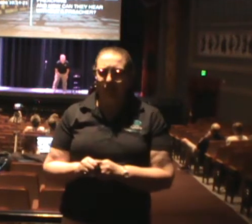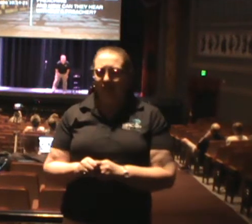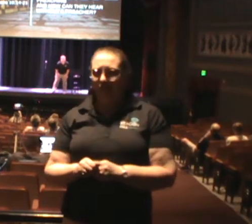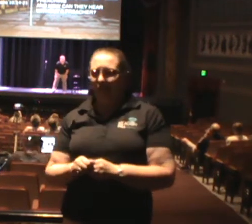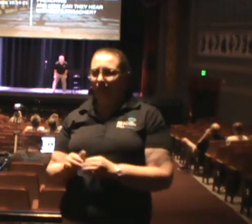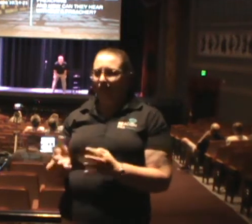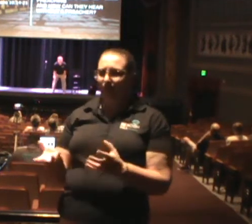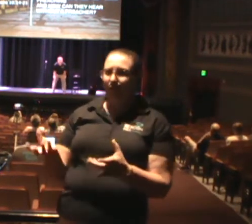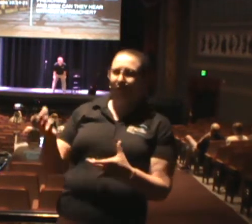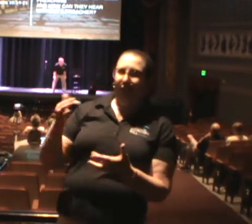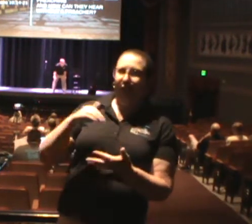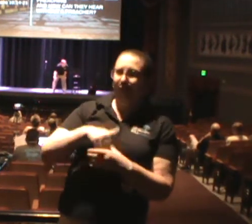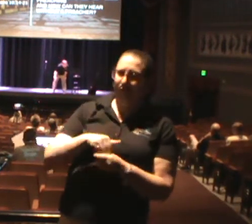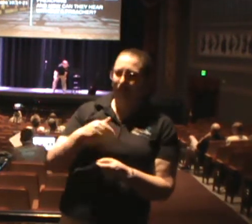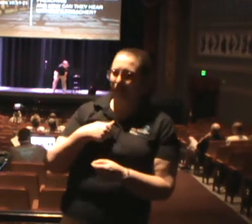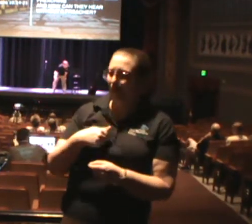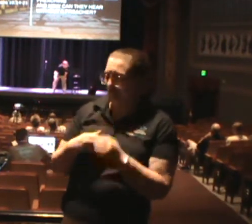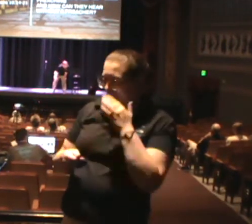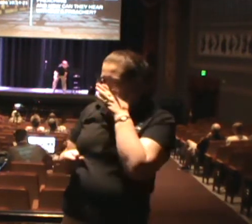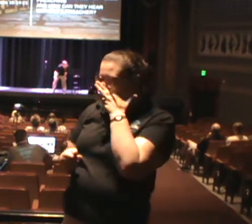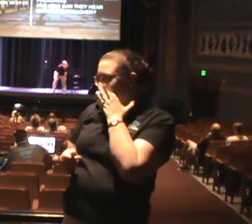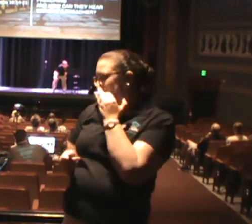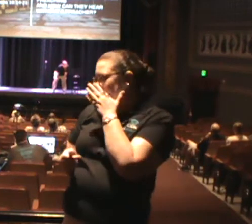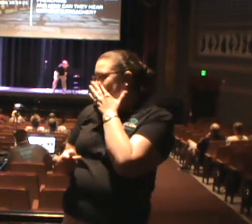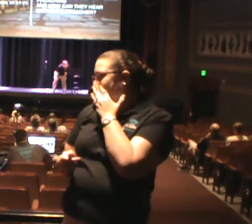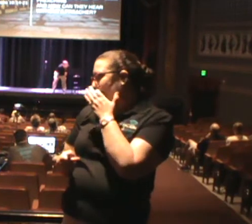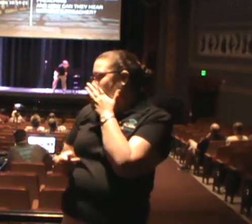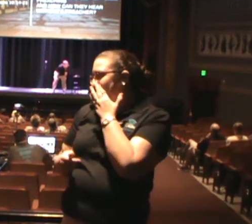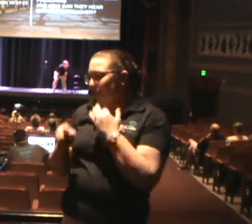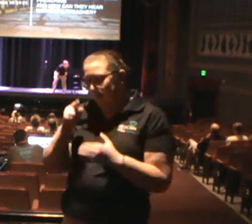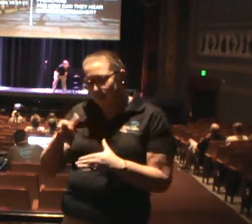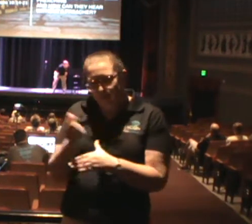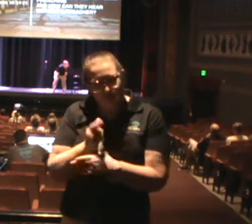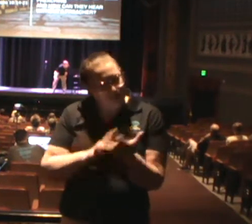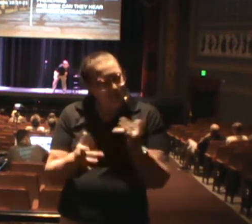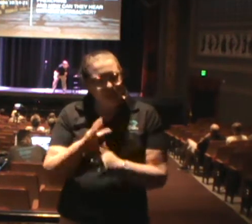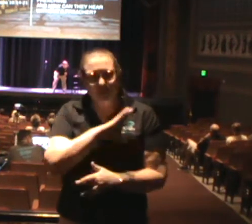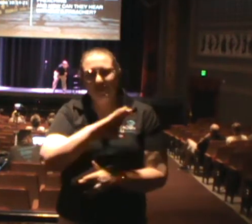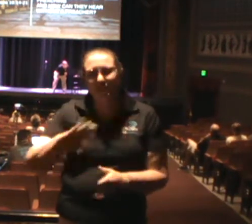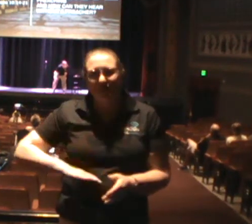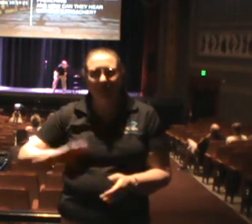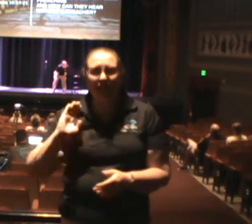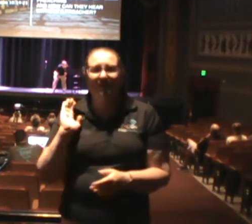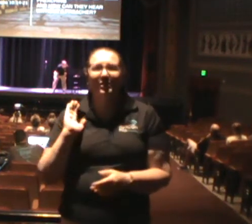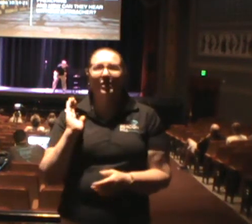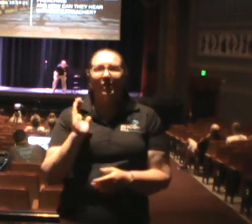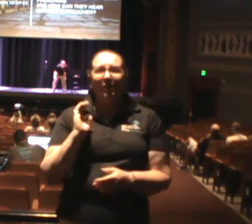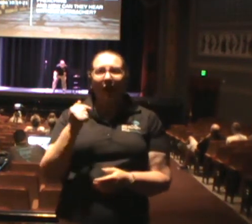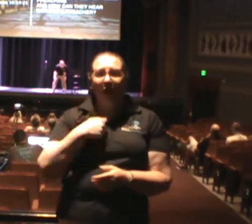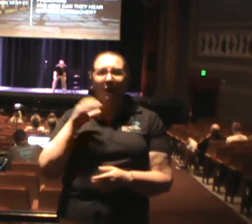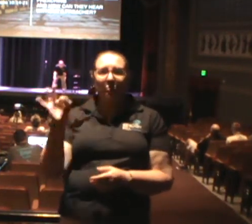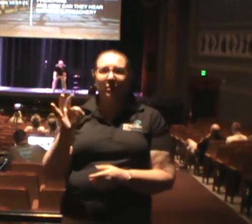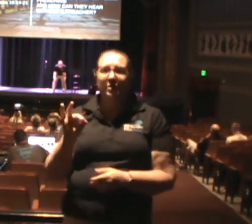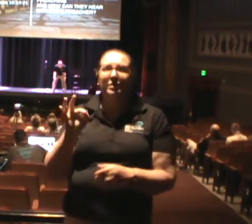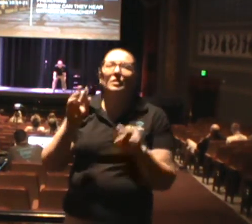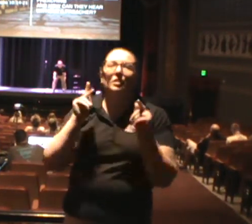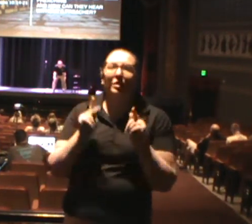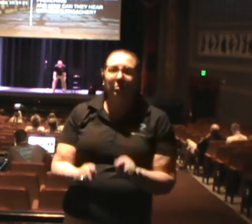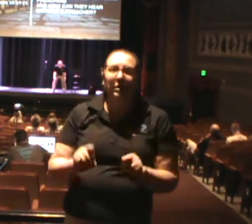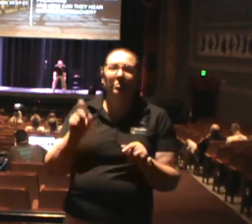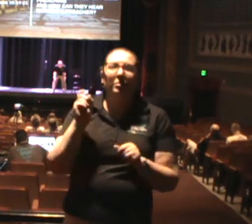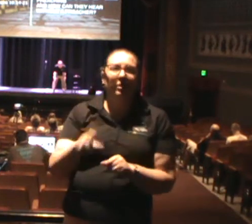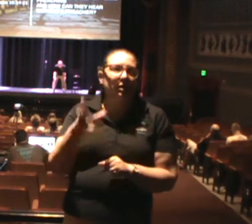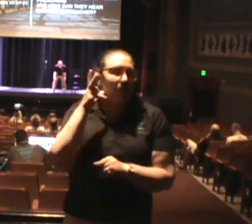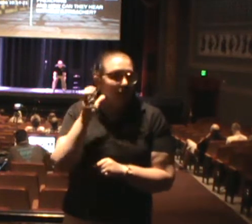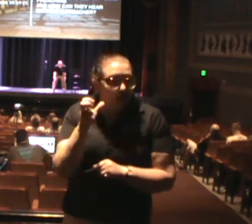this is the gospel of Jesus Christ that I'm preaching this morning. People need to hear about Jesus. See, once a year